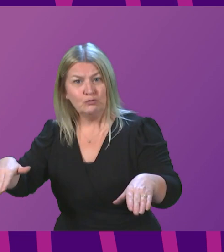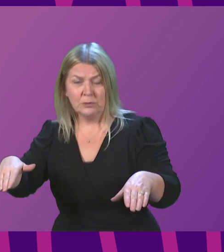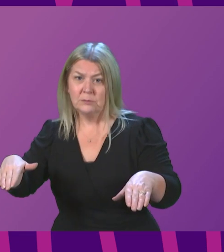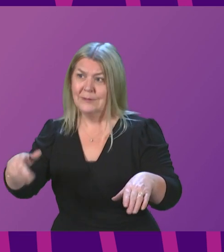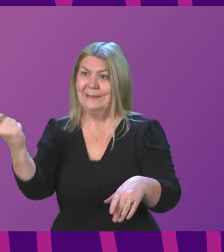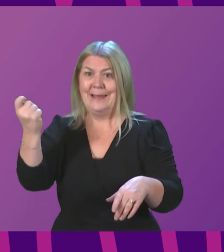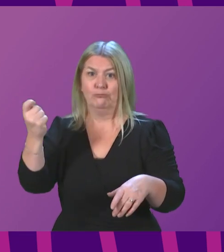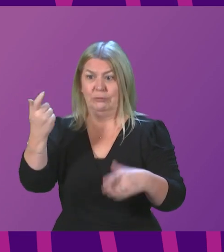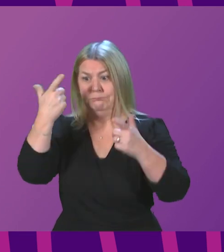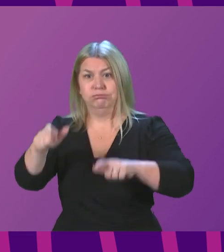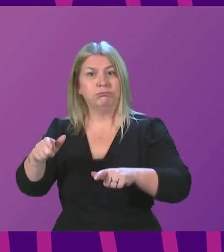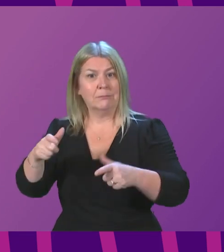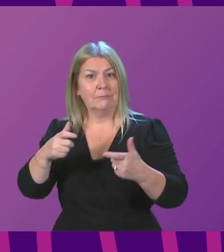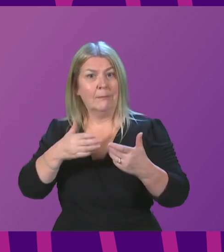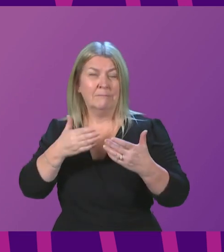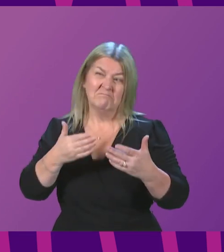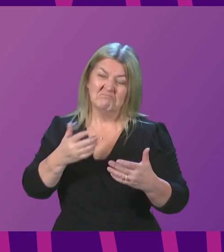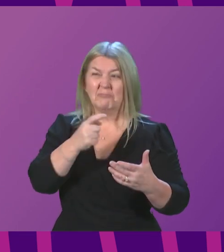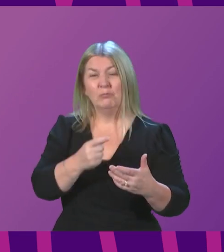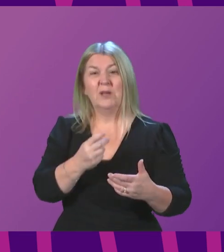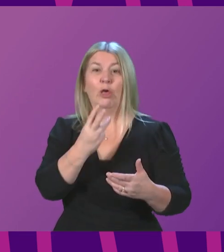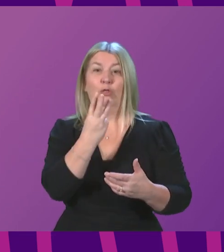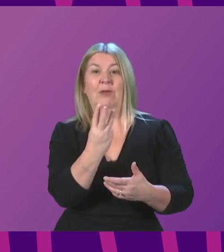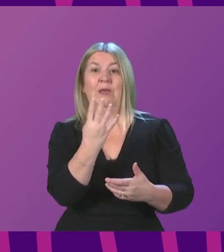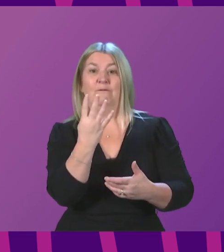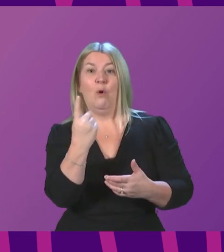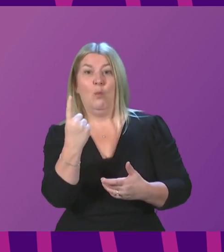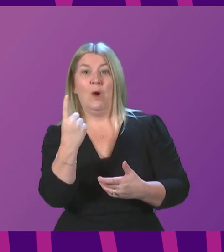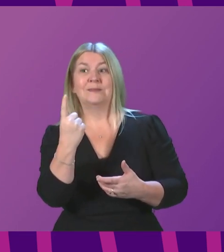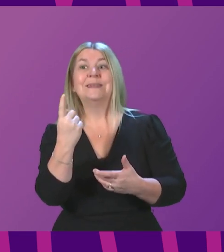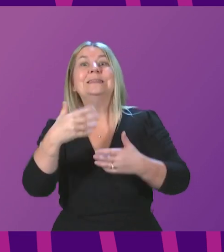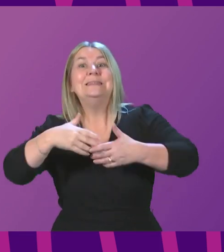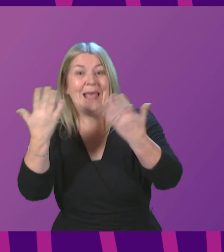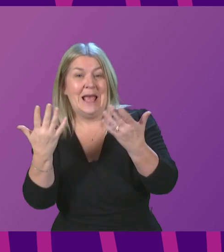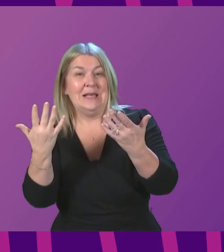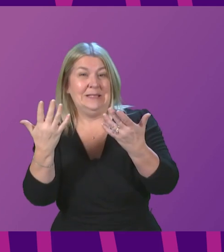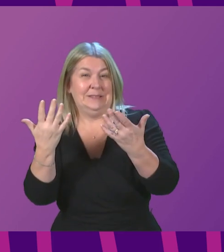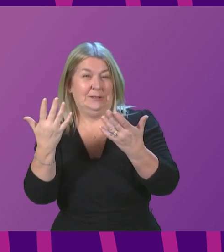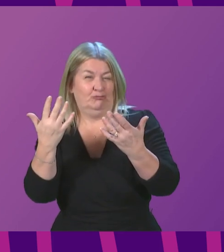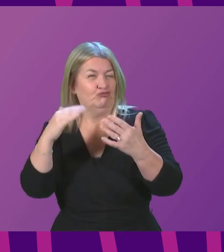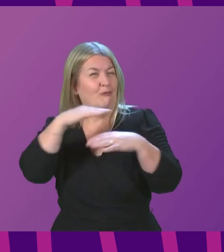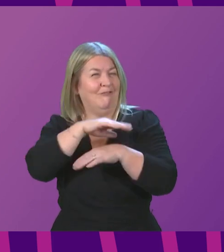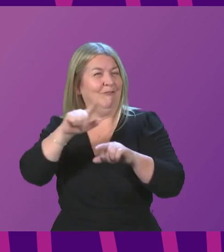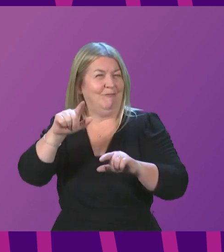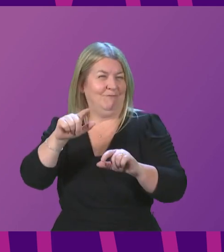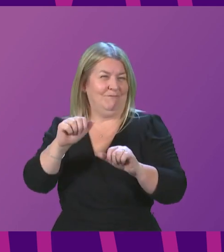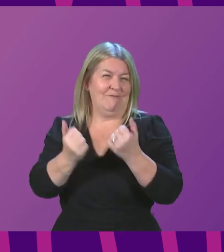child stay in temporary accommodation for 341 days, but in some parts of Scotland, it's as many as